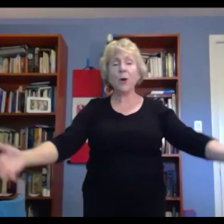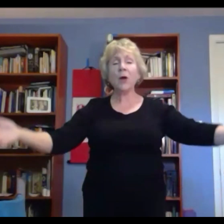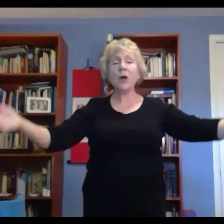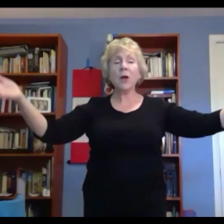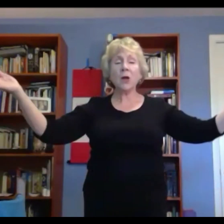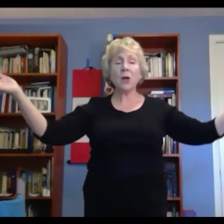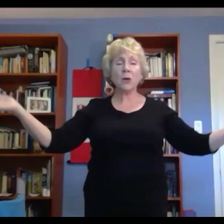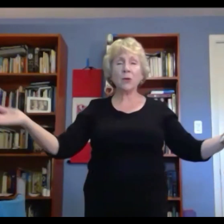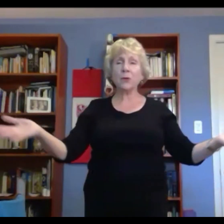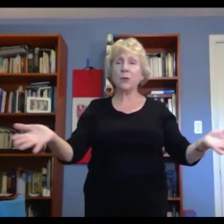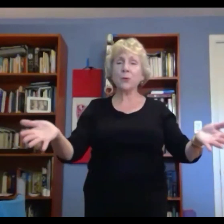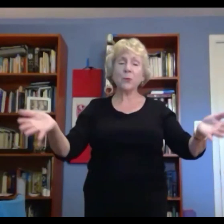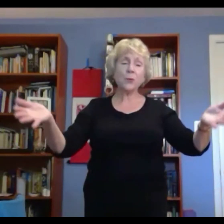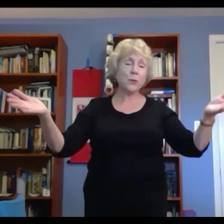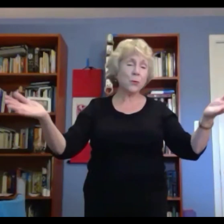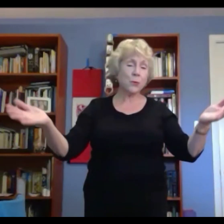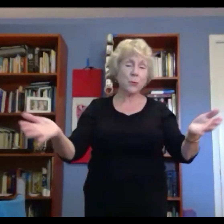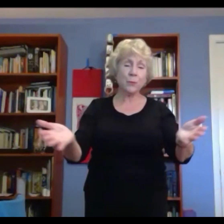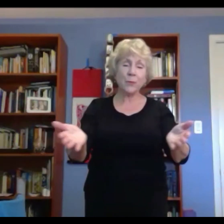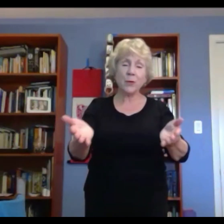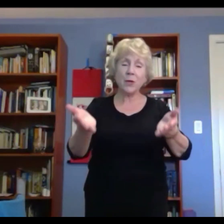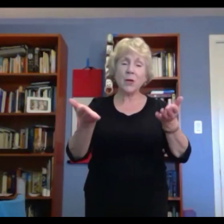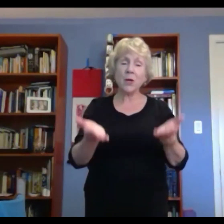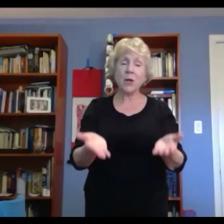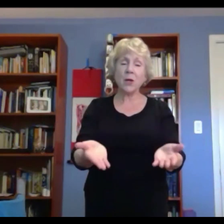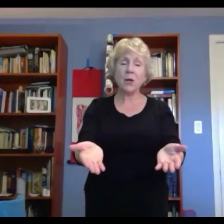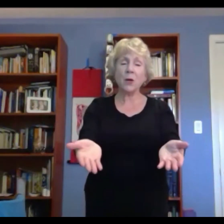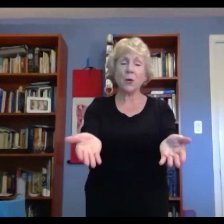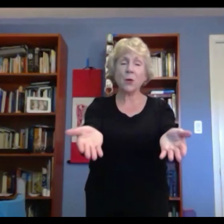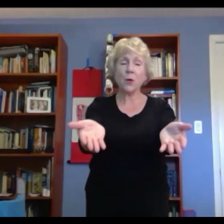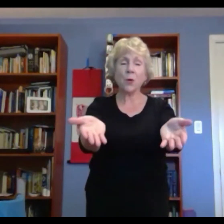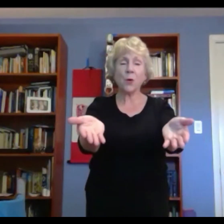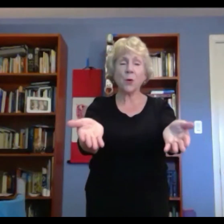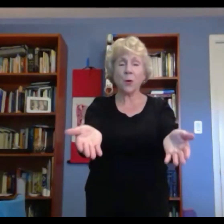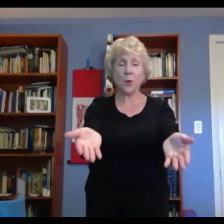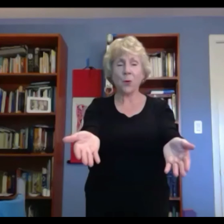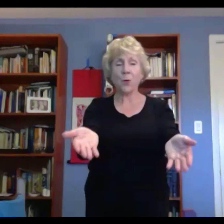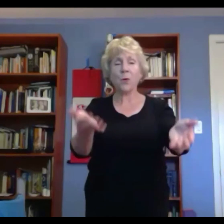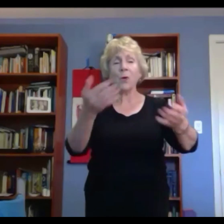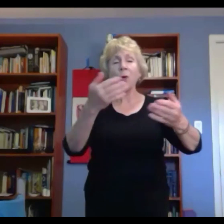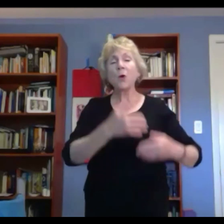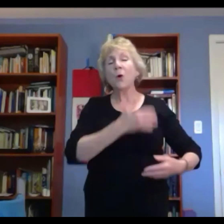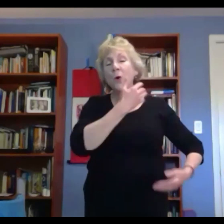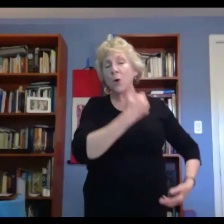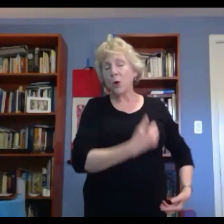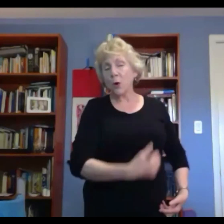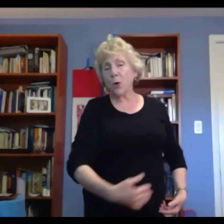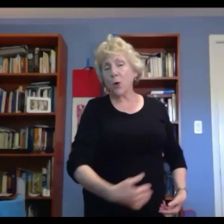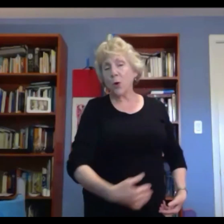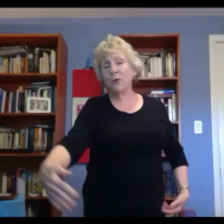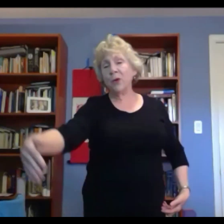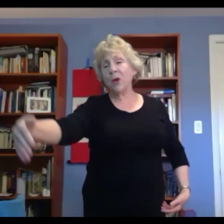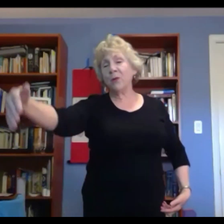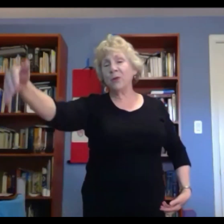you may go. Go now in